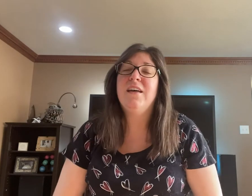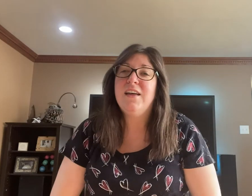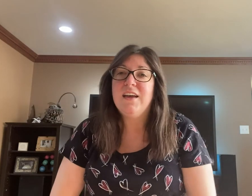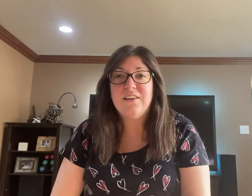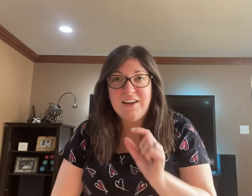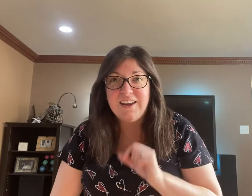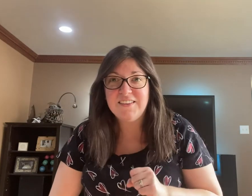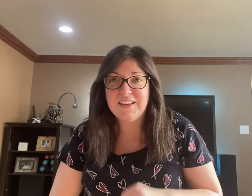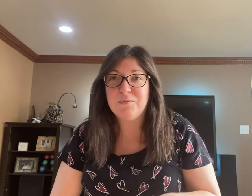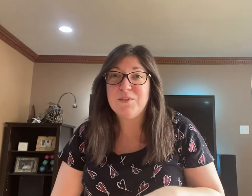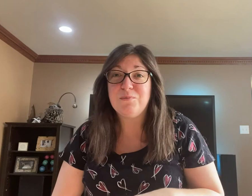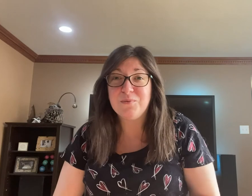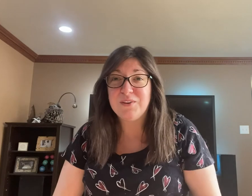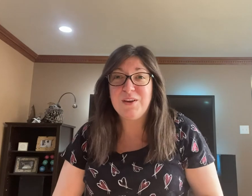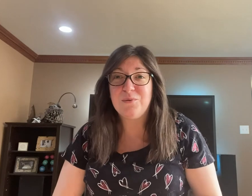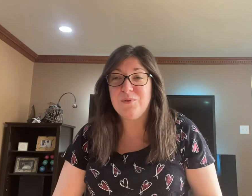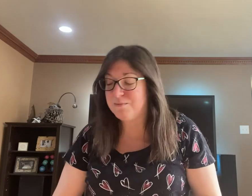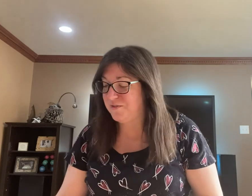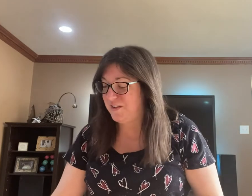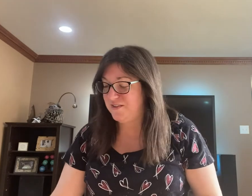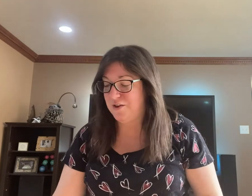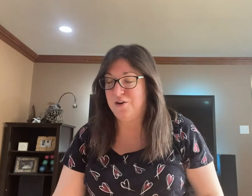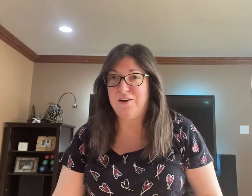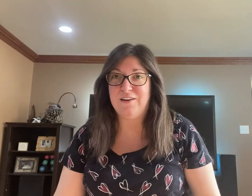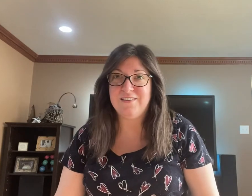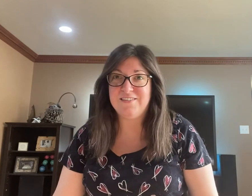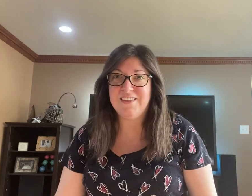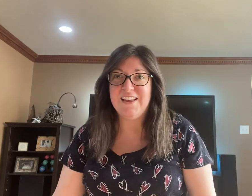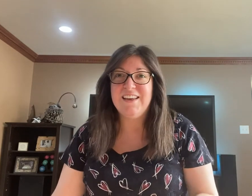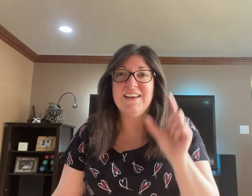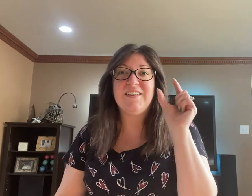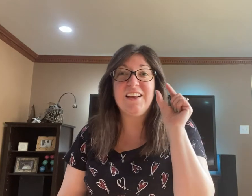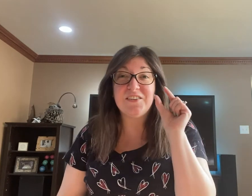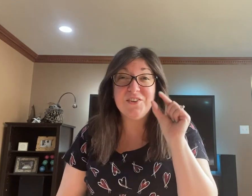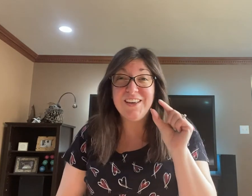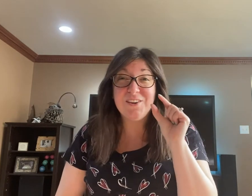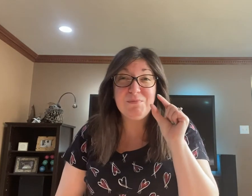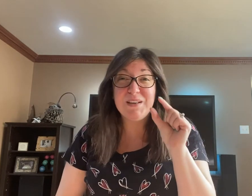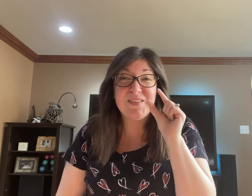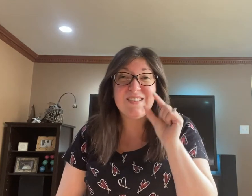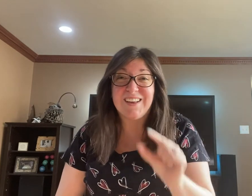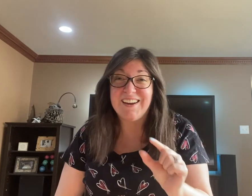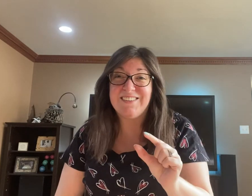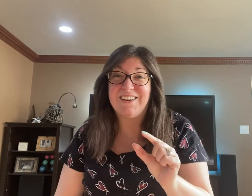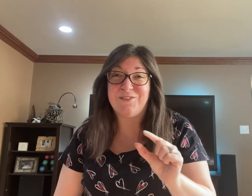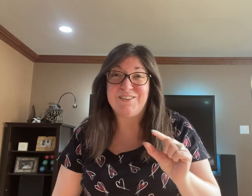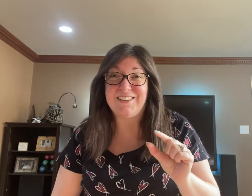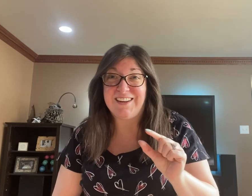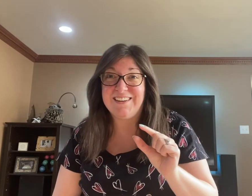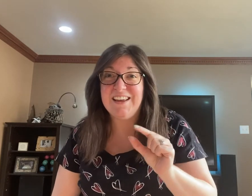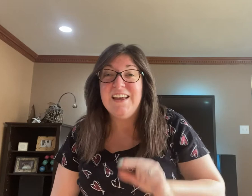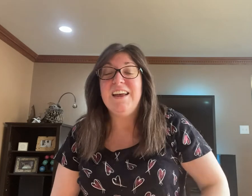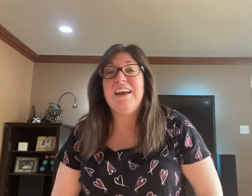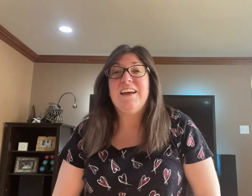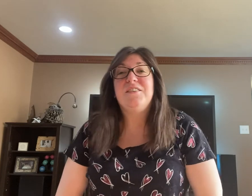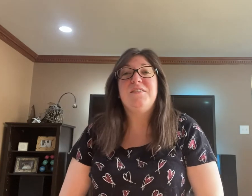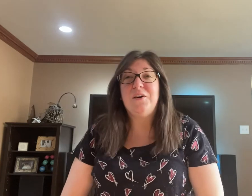And like I said, what's really cool about that song is it has a little bit of sign language in it. So,